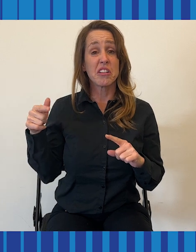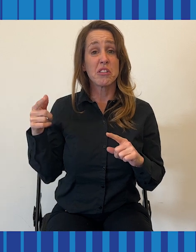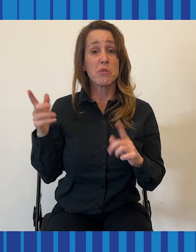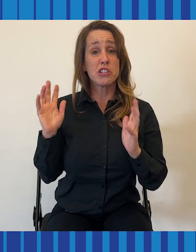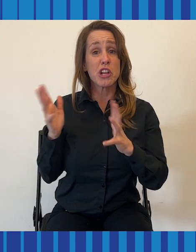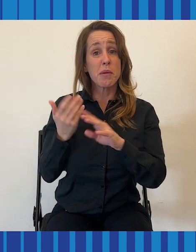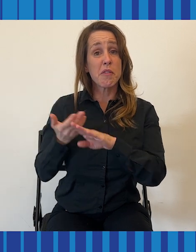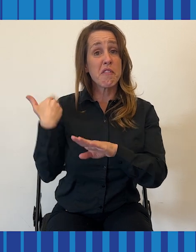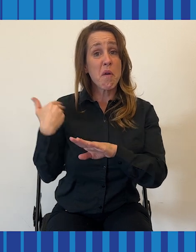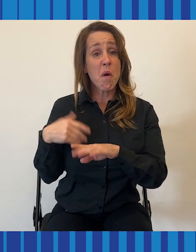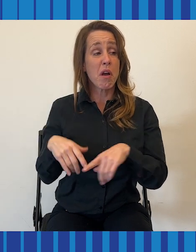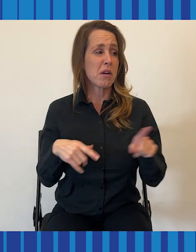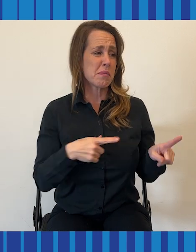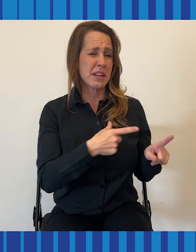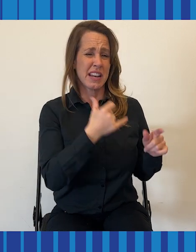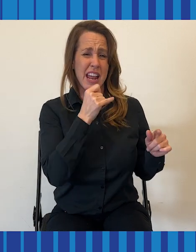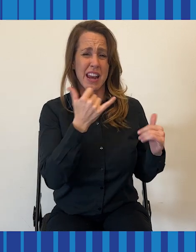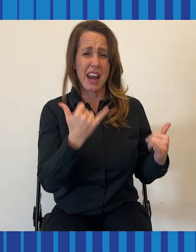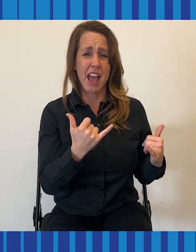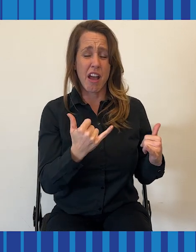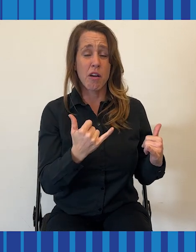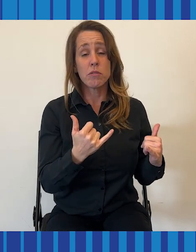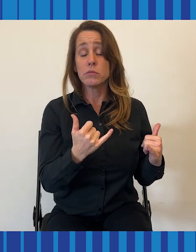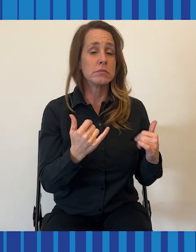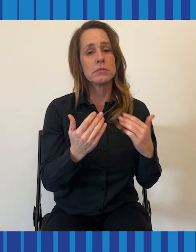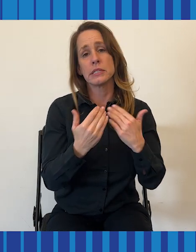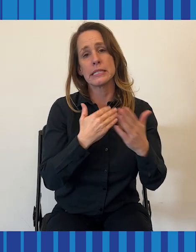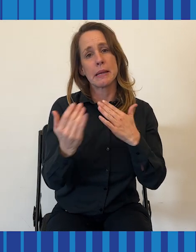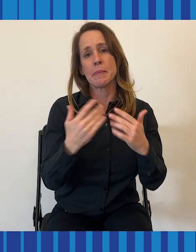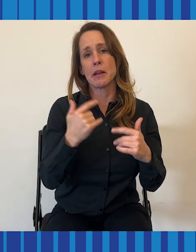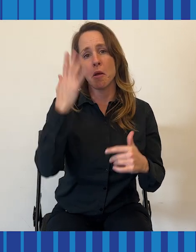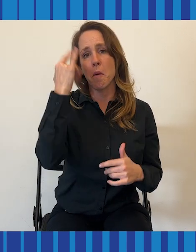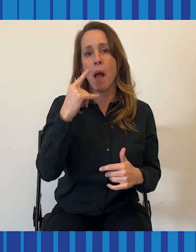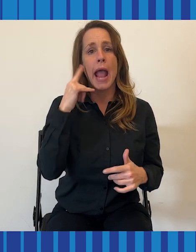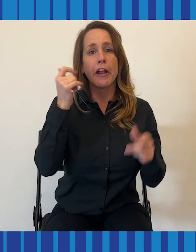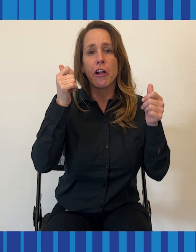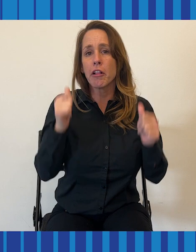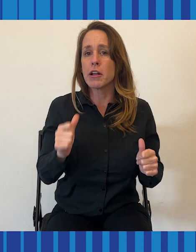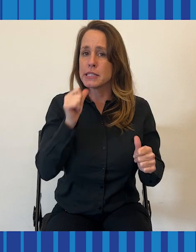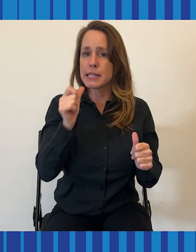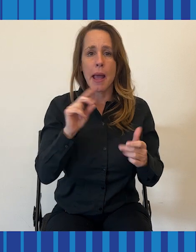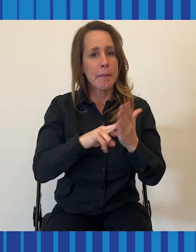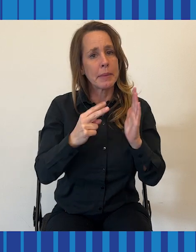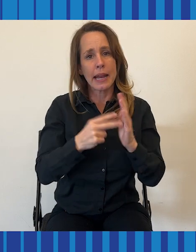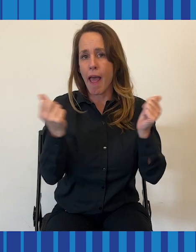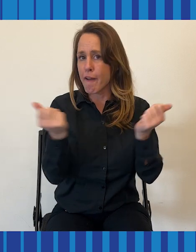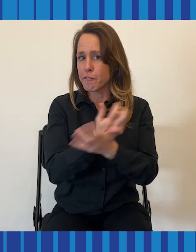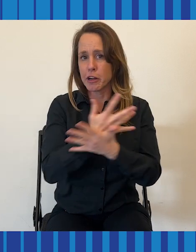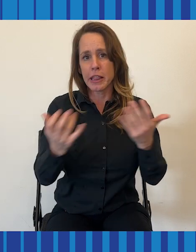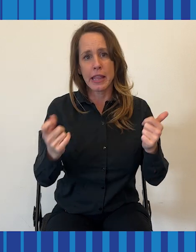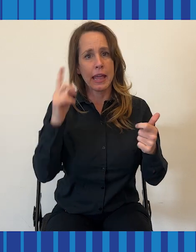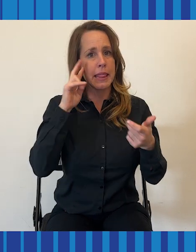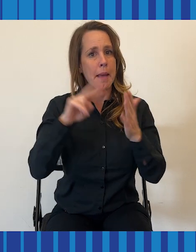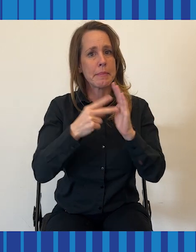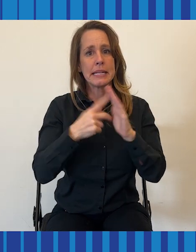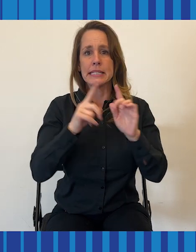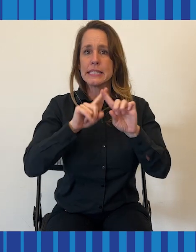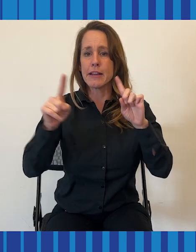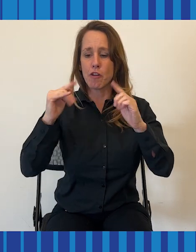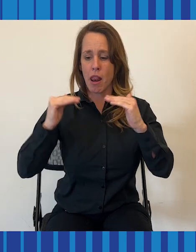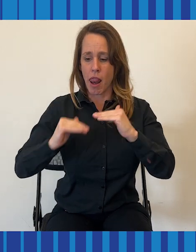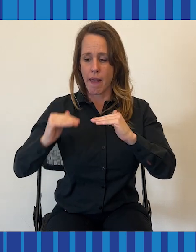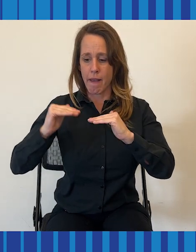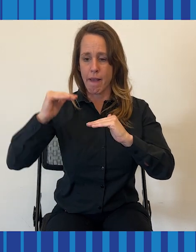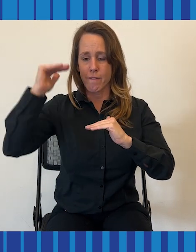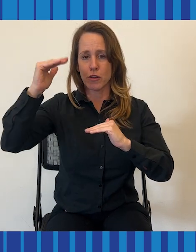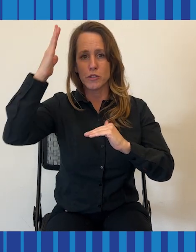can hear in this situation. Why can't she hear in that? And that's, again, because hearing loss isn't just, I've lost X, Y, Z. It's, I've lost X at this